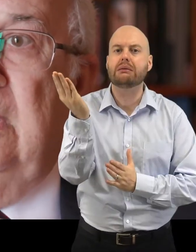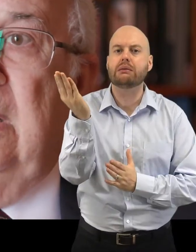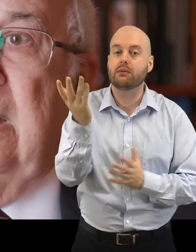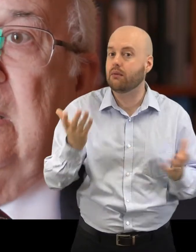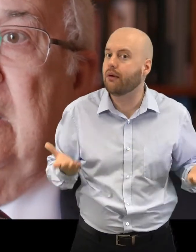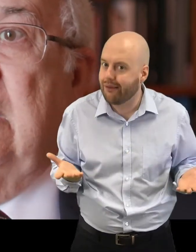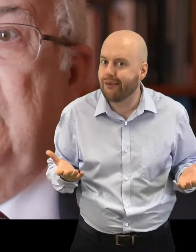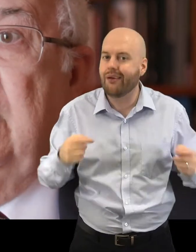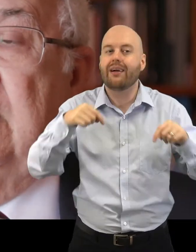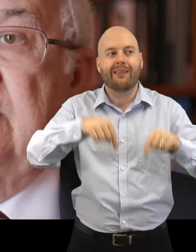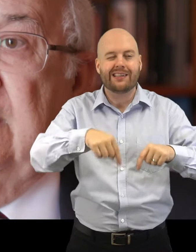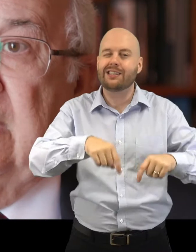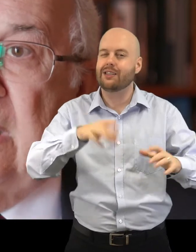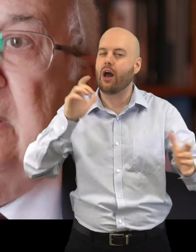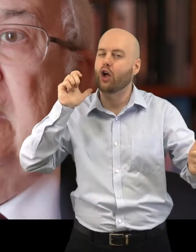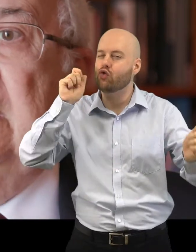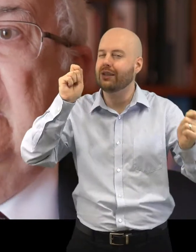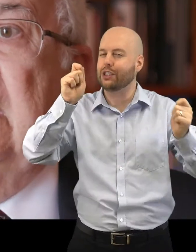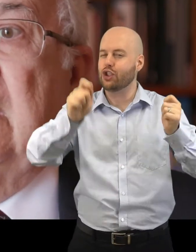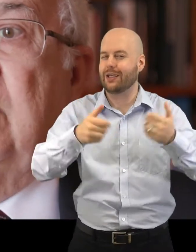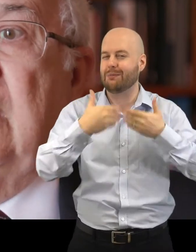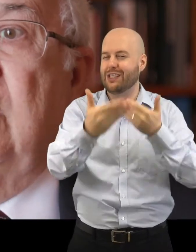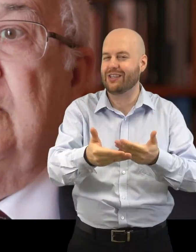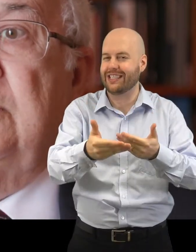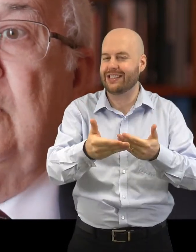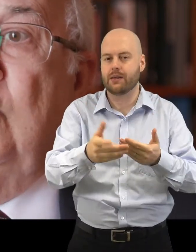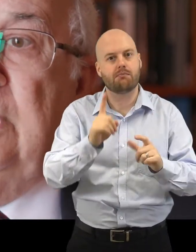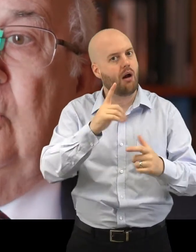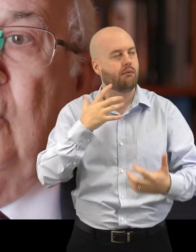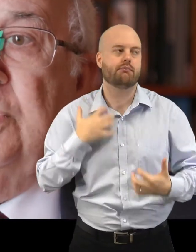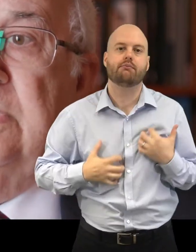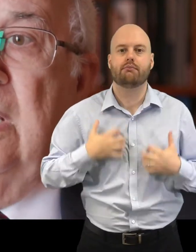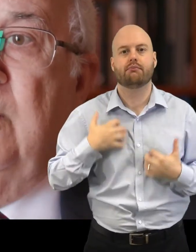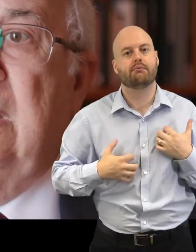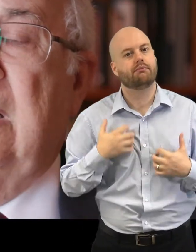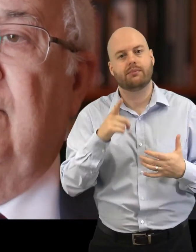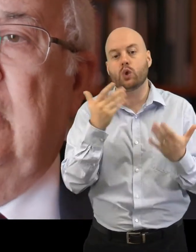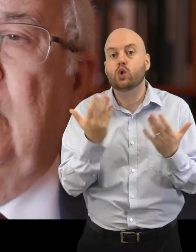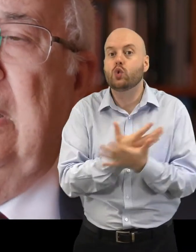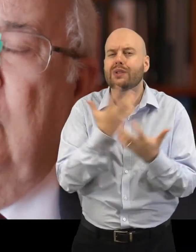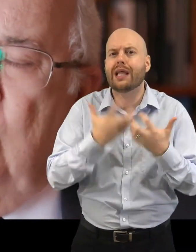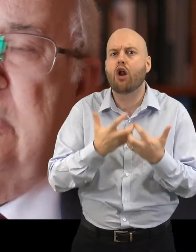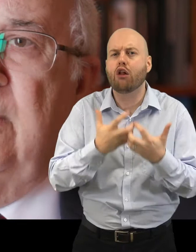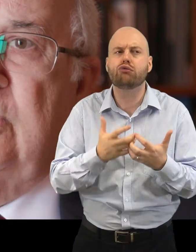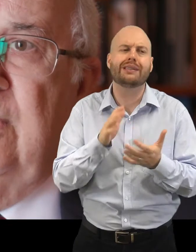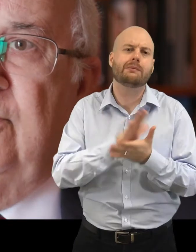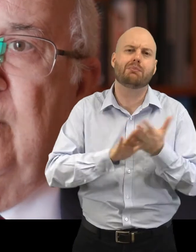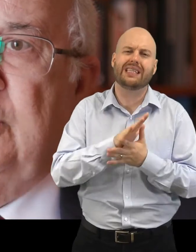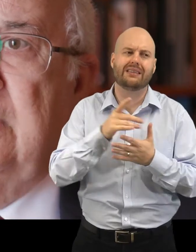And I think that period is very exciting, because the new technologies are making available enormous amounts of information.